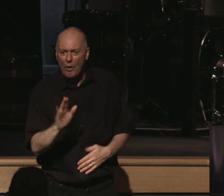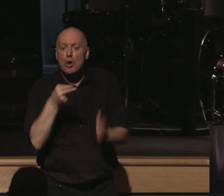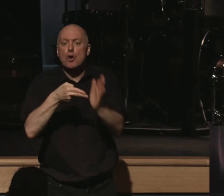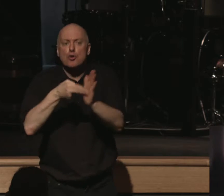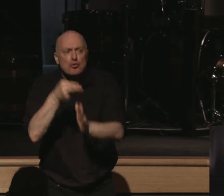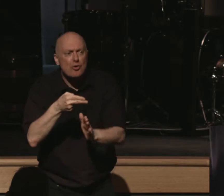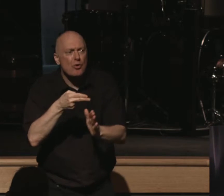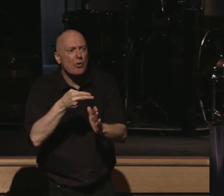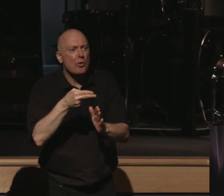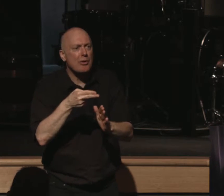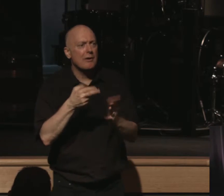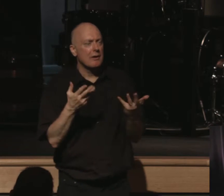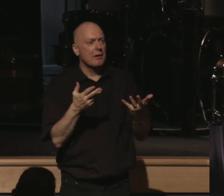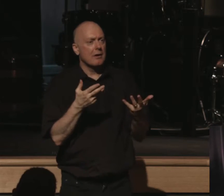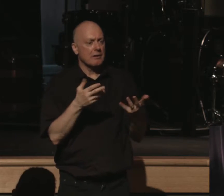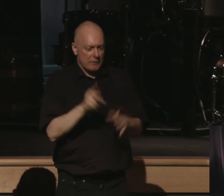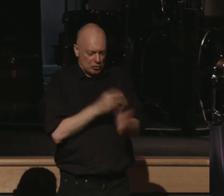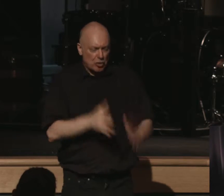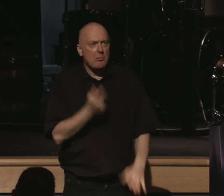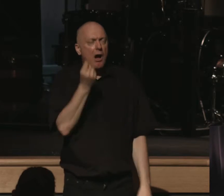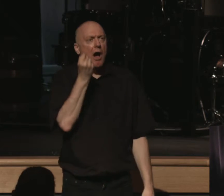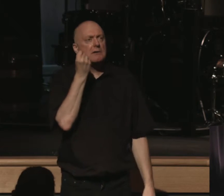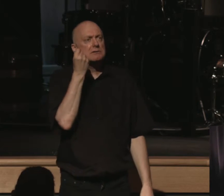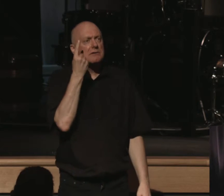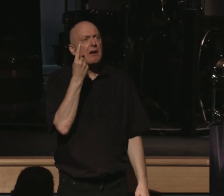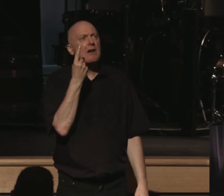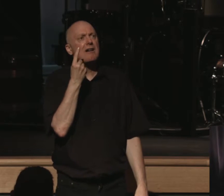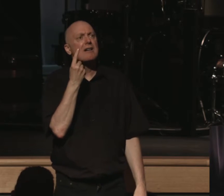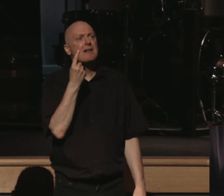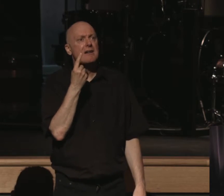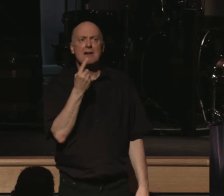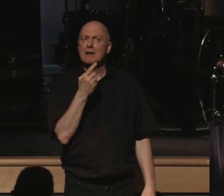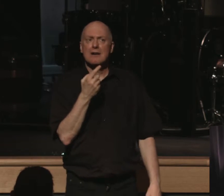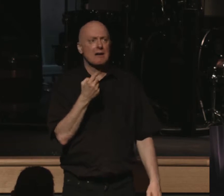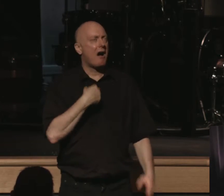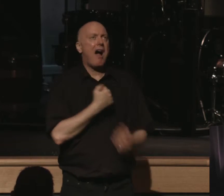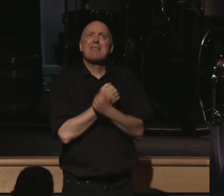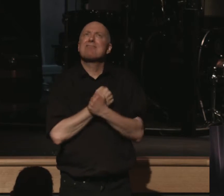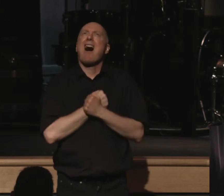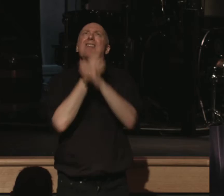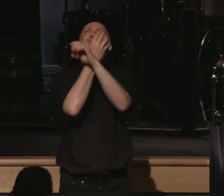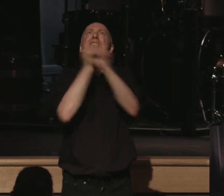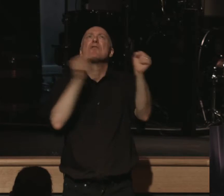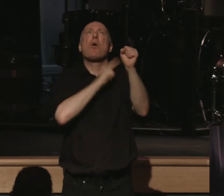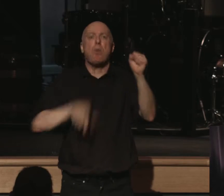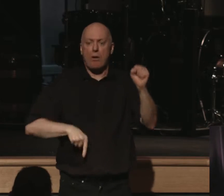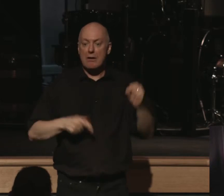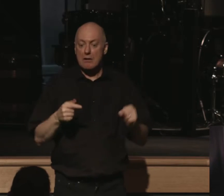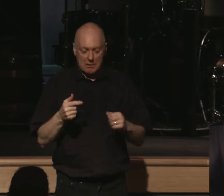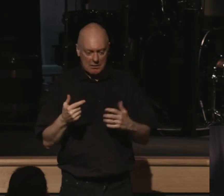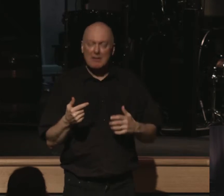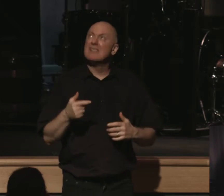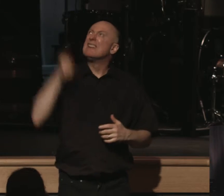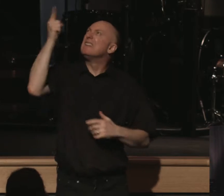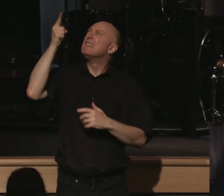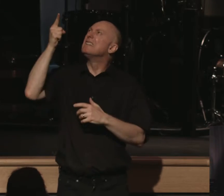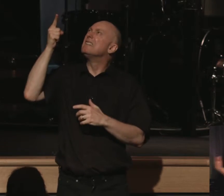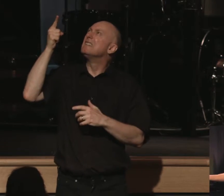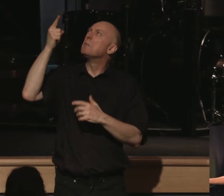a truth that the psalmist has understood and he holds dear in his heart. He loves the salvation of the Lord. Even though I was a child of wrath, even though I was separated